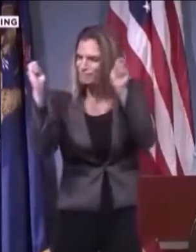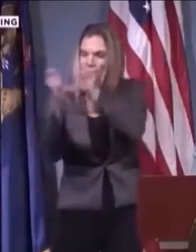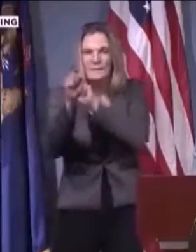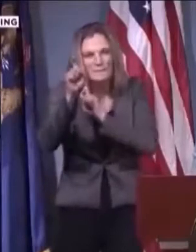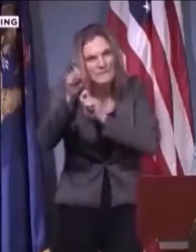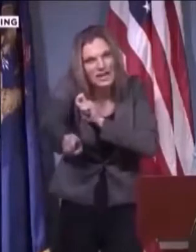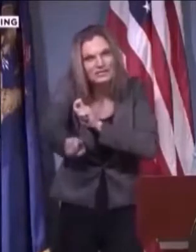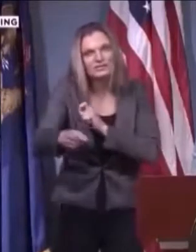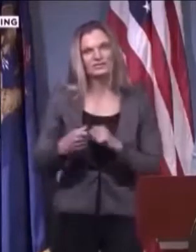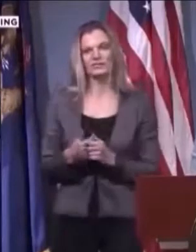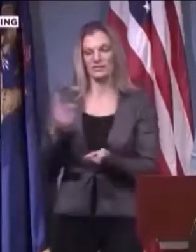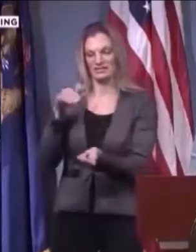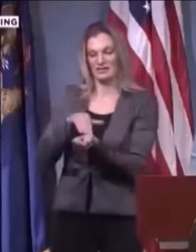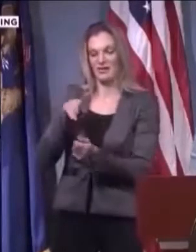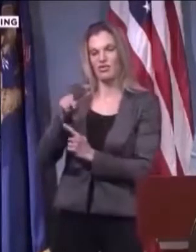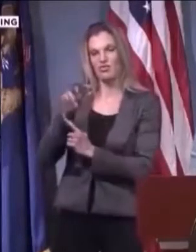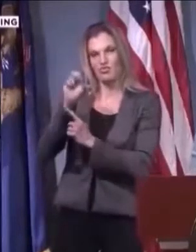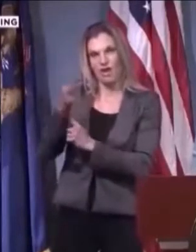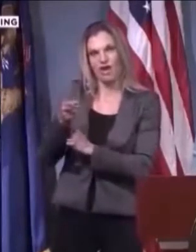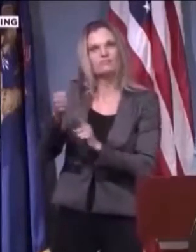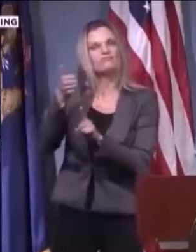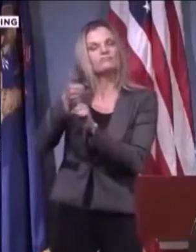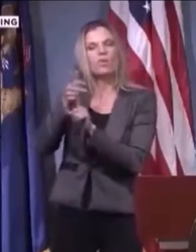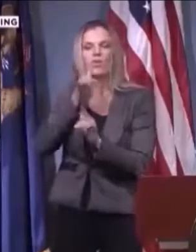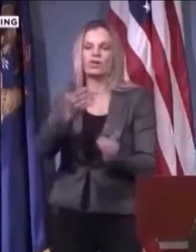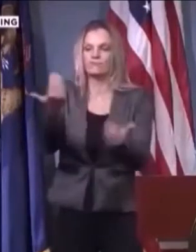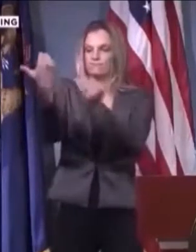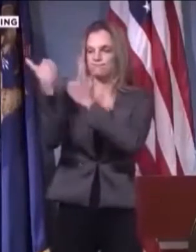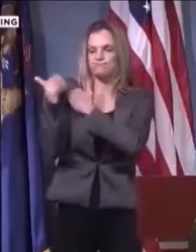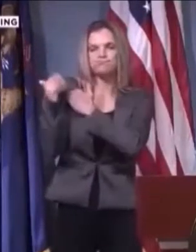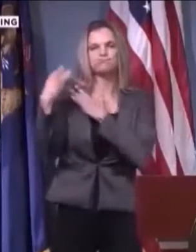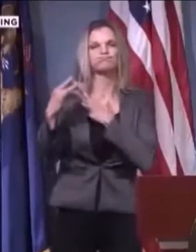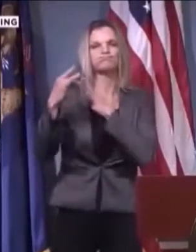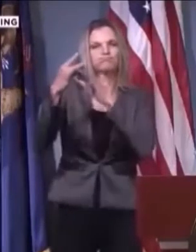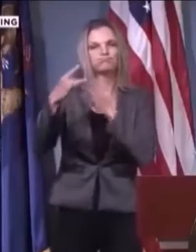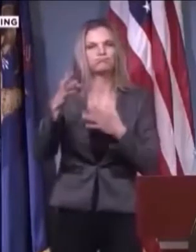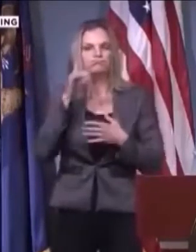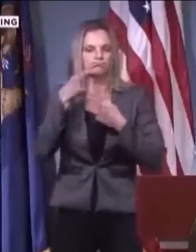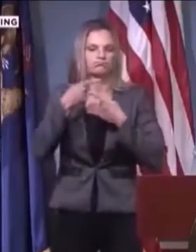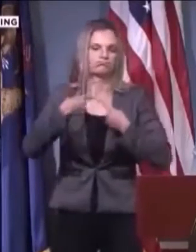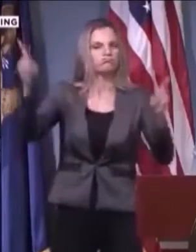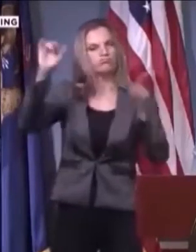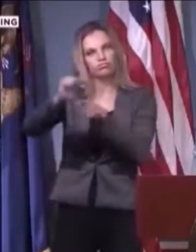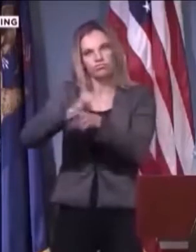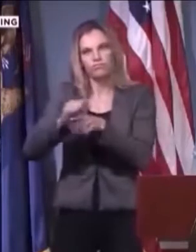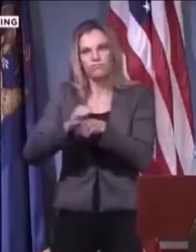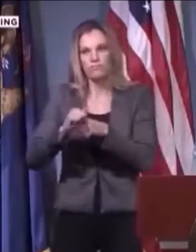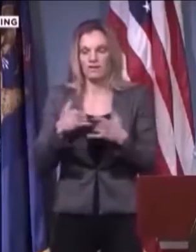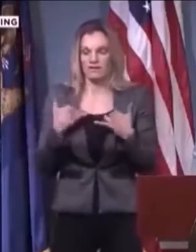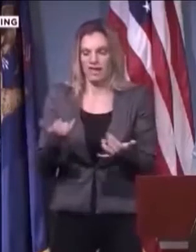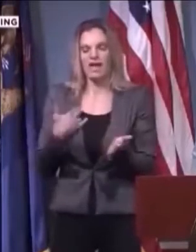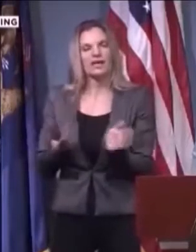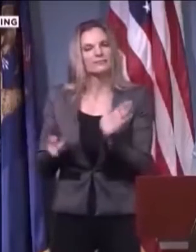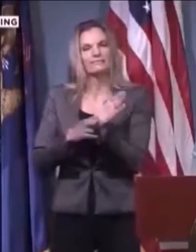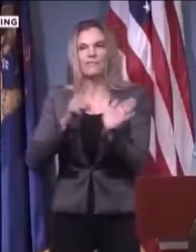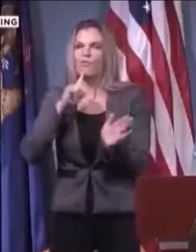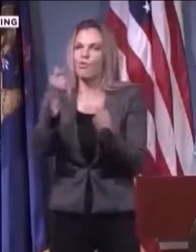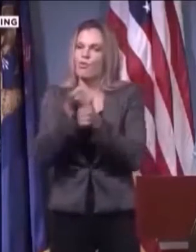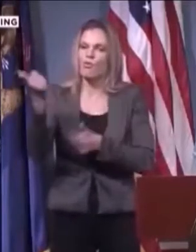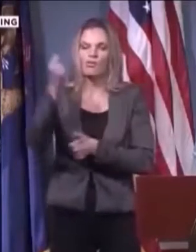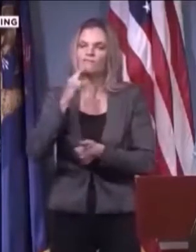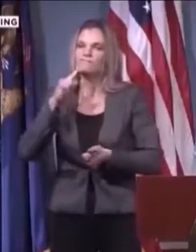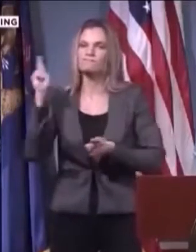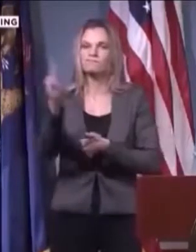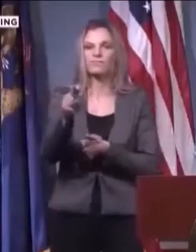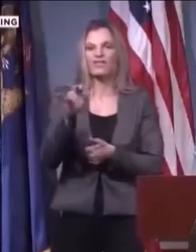which, which is to, in order to receive a